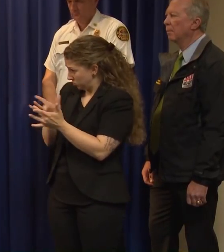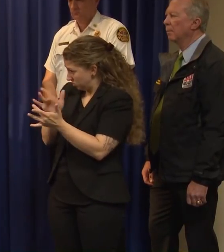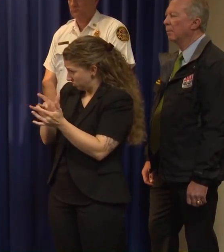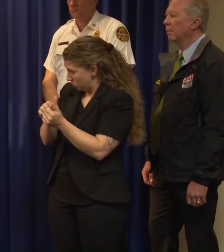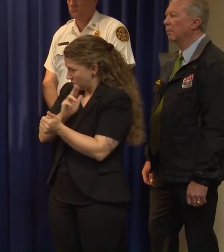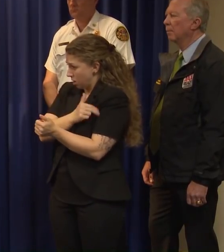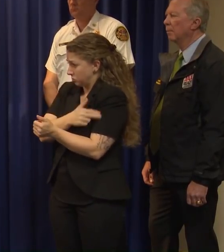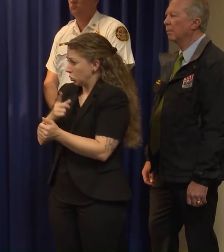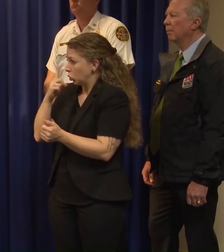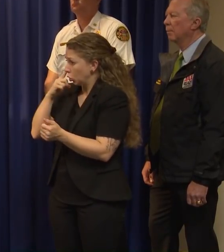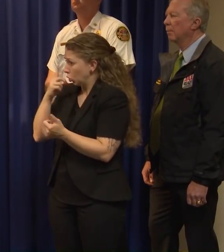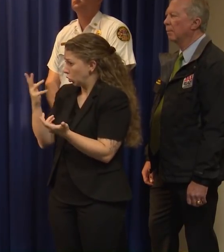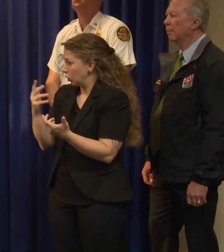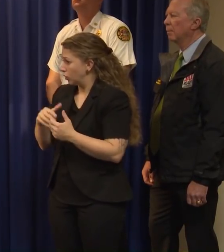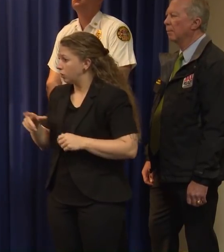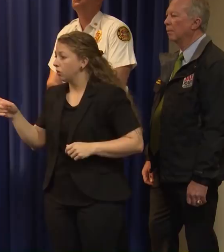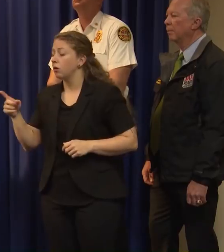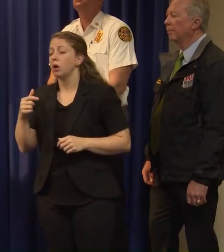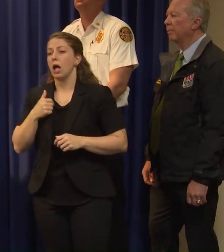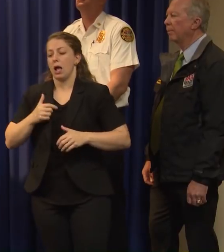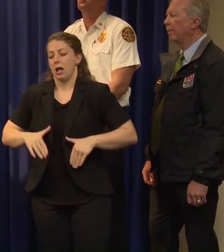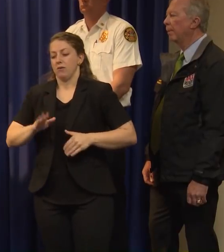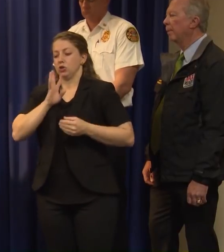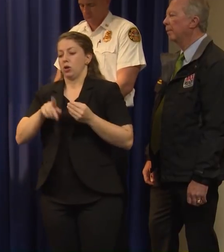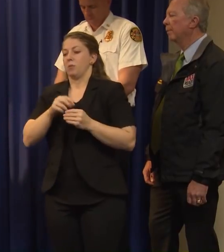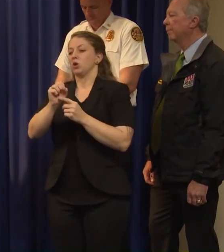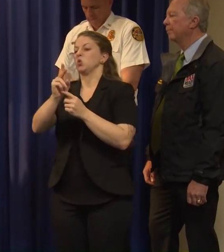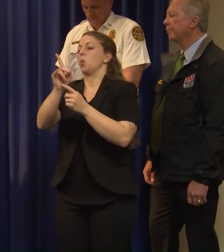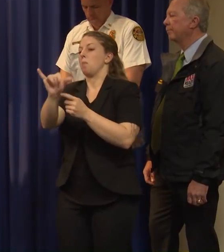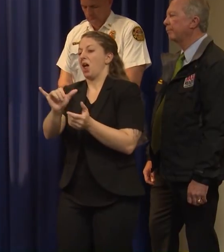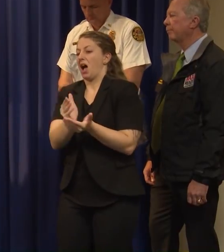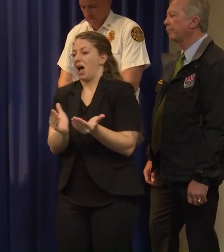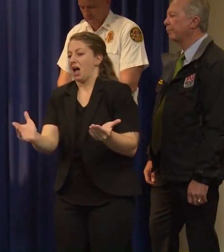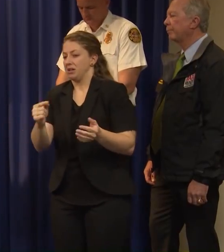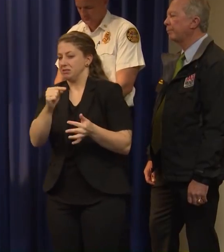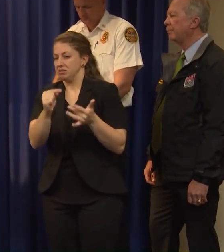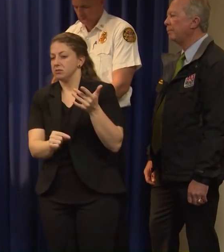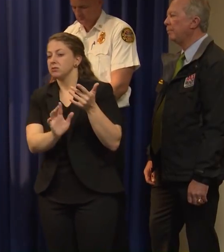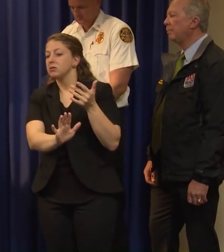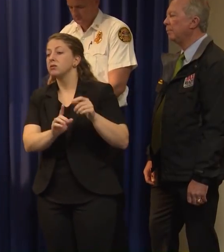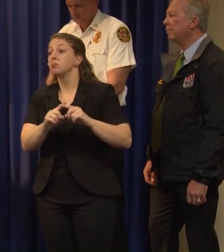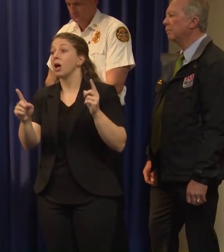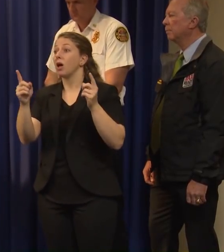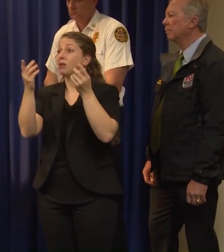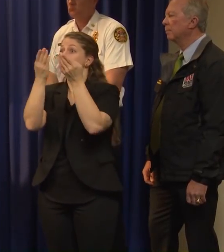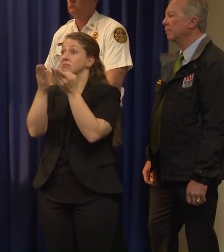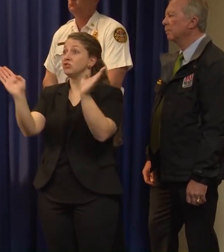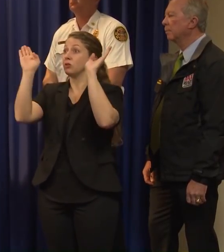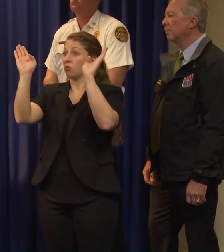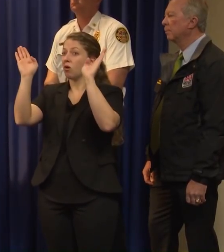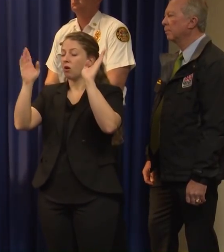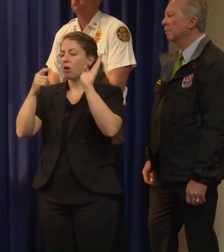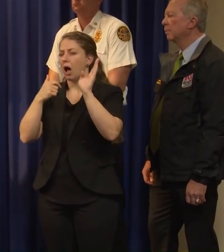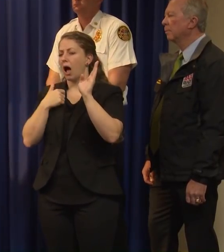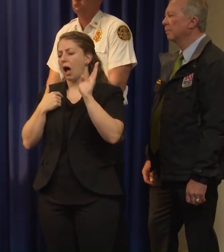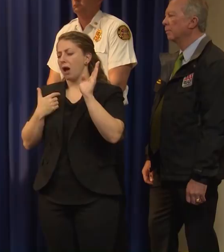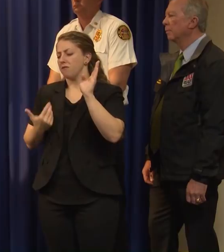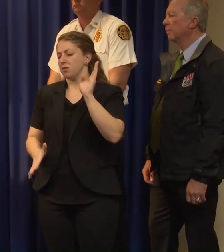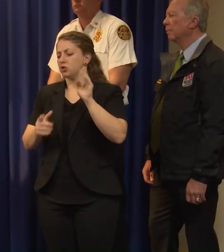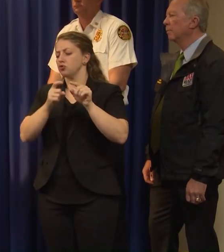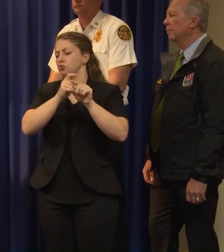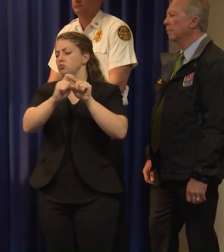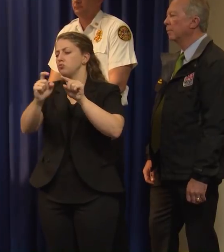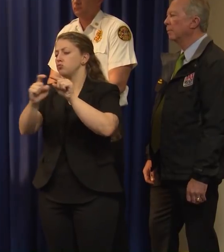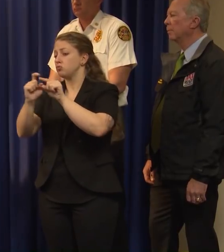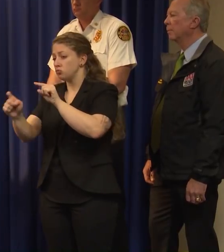Um, I haven't talked to them about supplies. I have talked to them big picture again today. made a number of phone calls. Are they feeling the kind of the